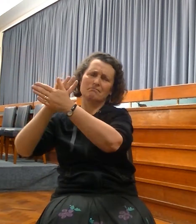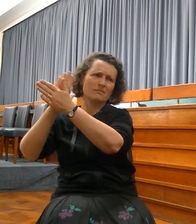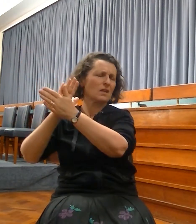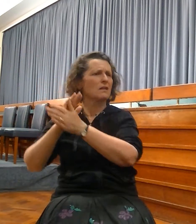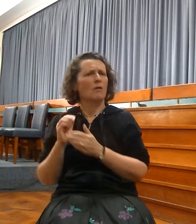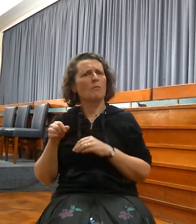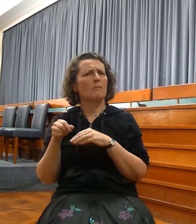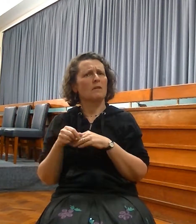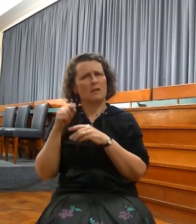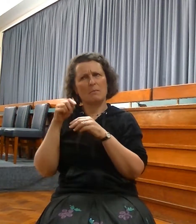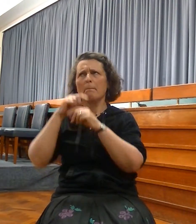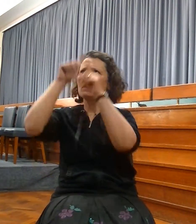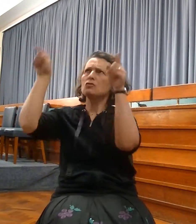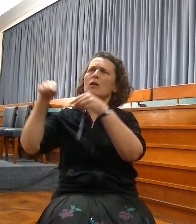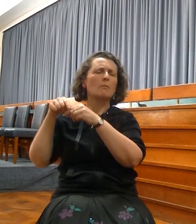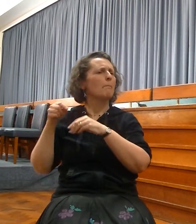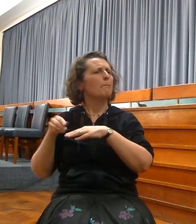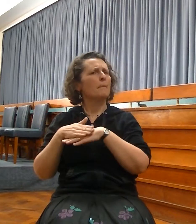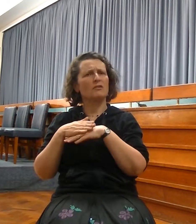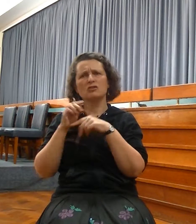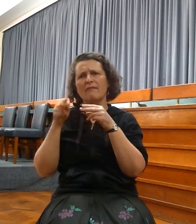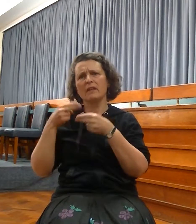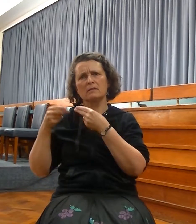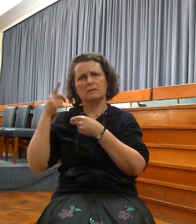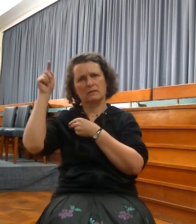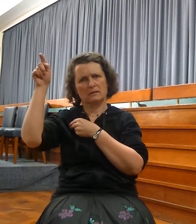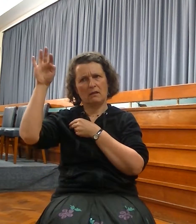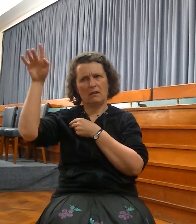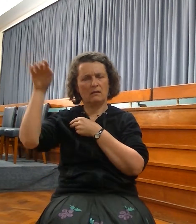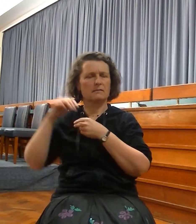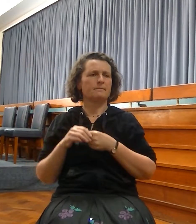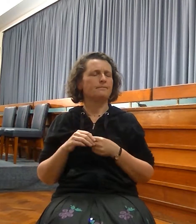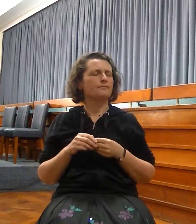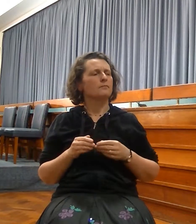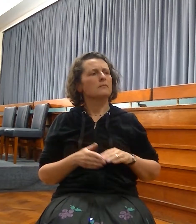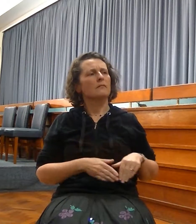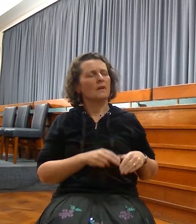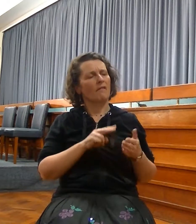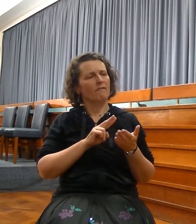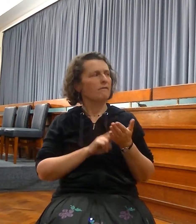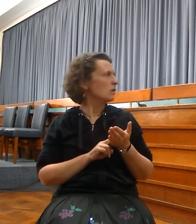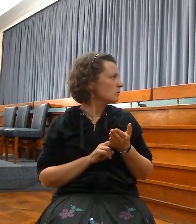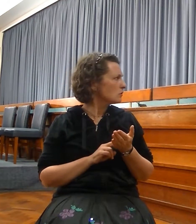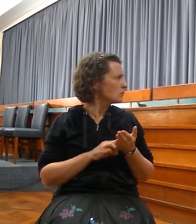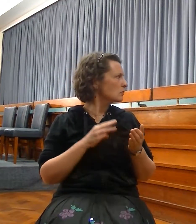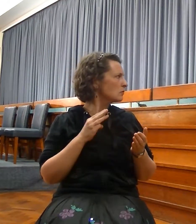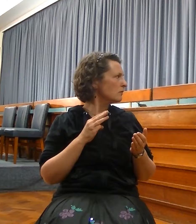chapter 33. Behold, the days come, said the Lord, that I will perform that good thing which I have promised